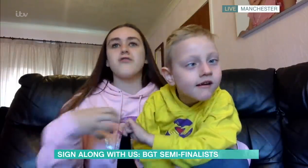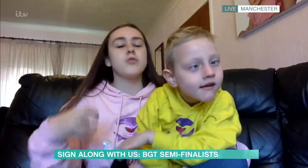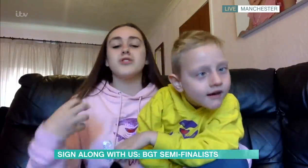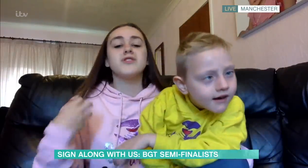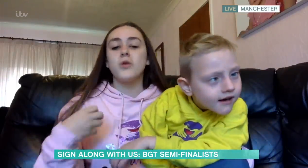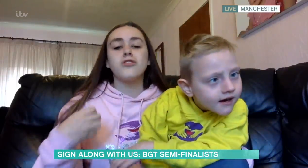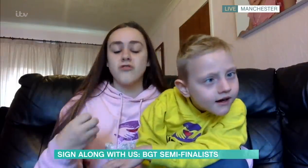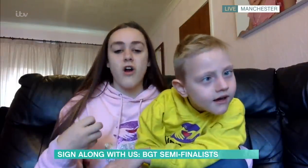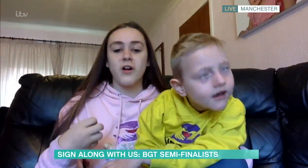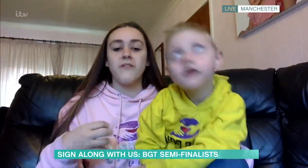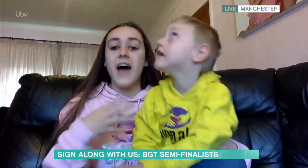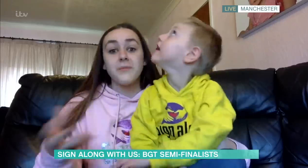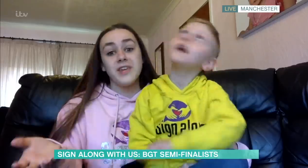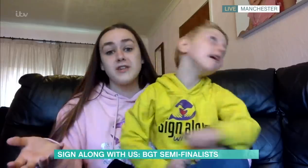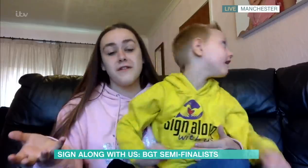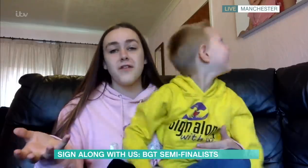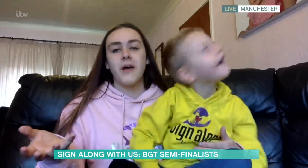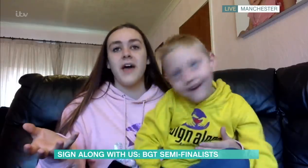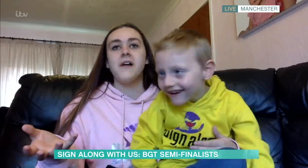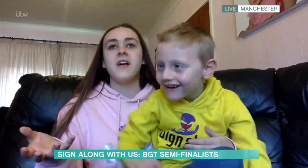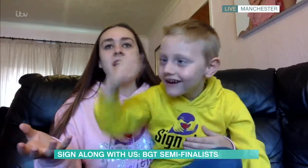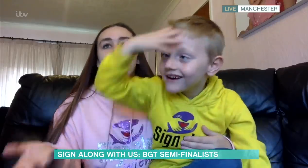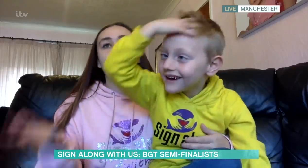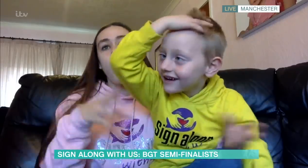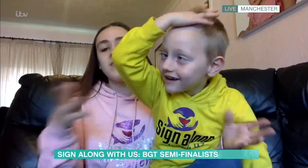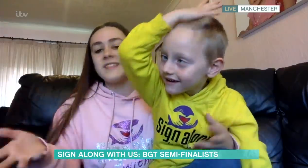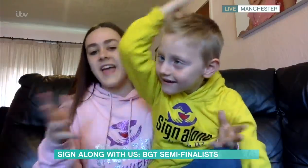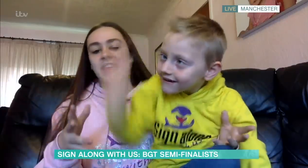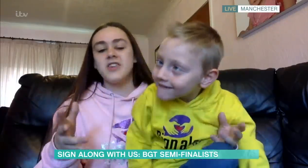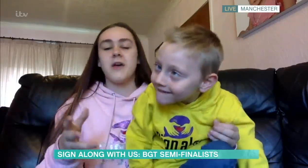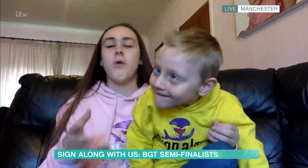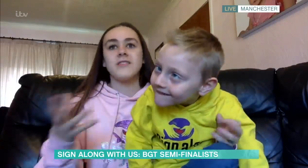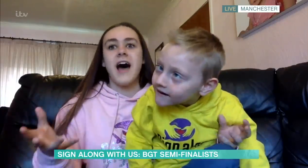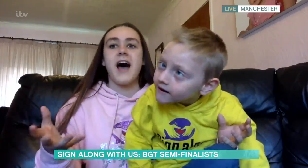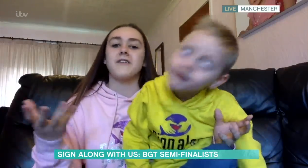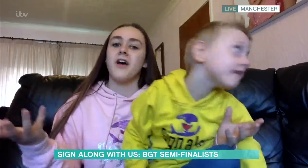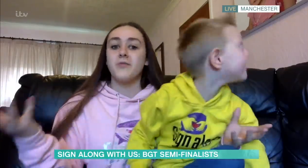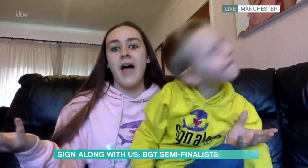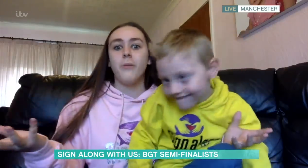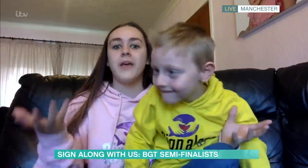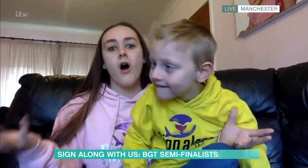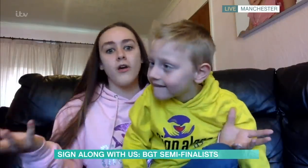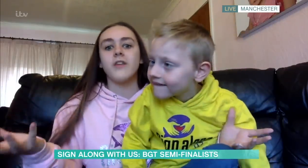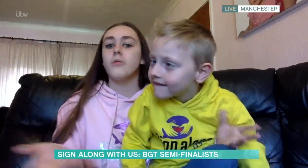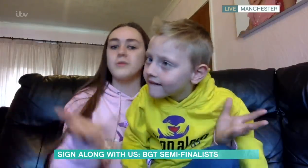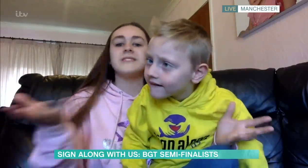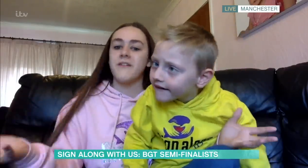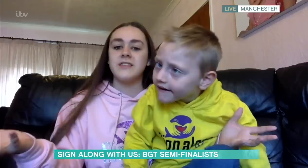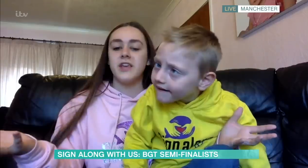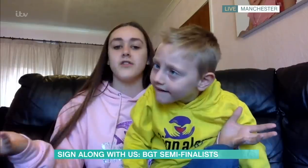group was so strong and we've helped each other through it. On stage it was hard as well because we were 70 of us,